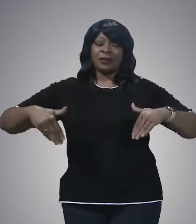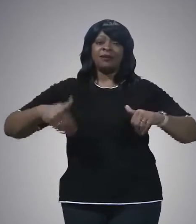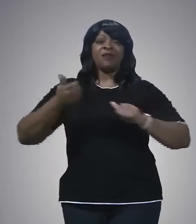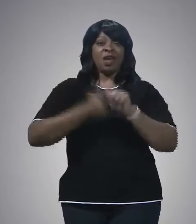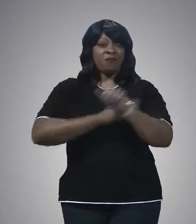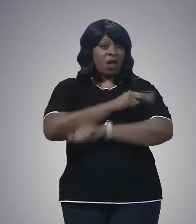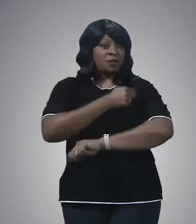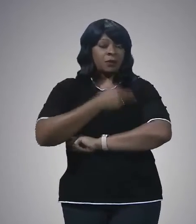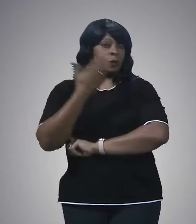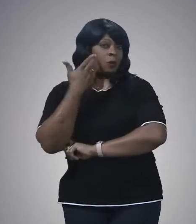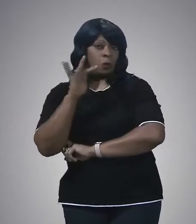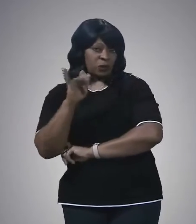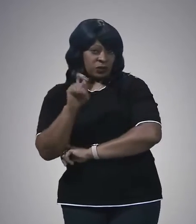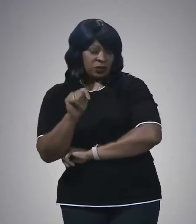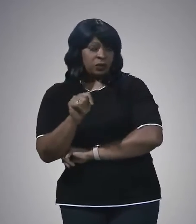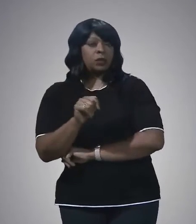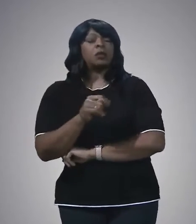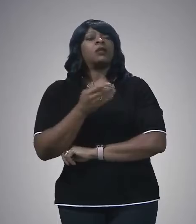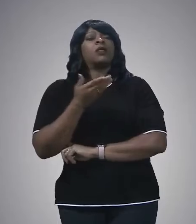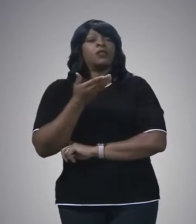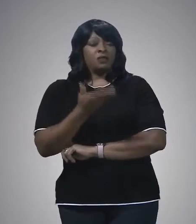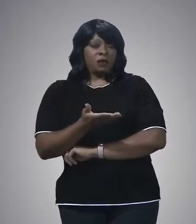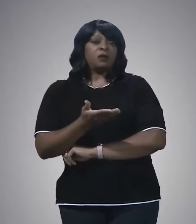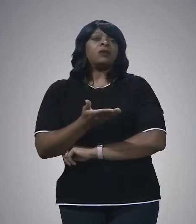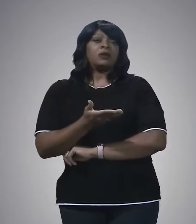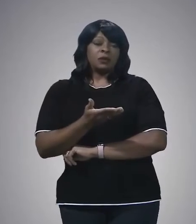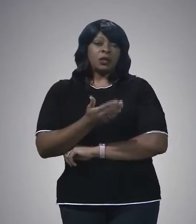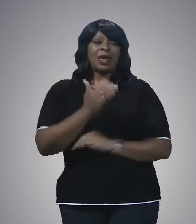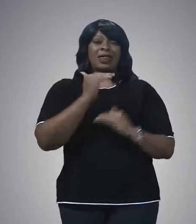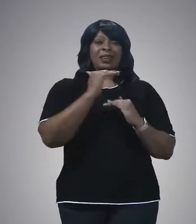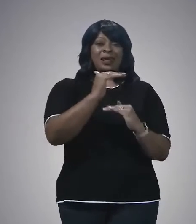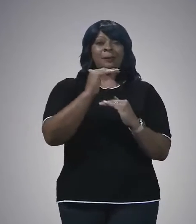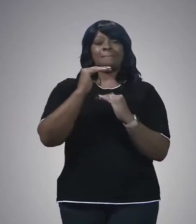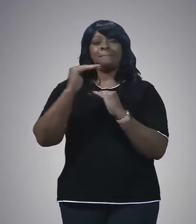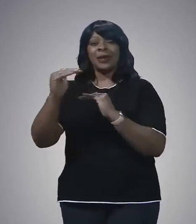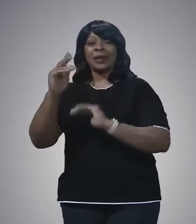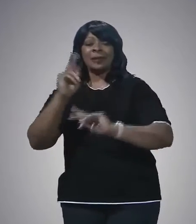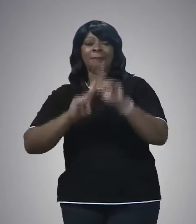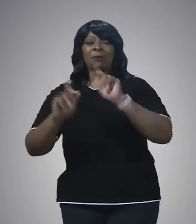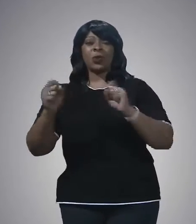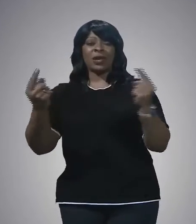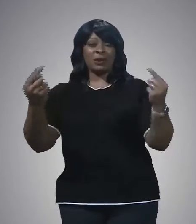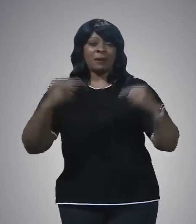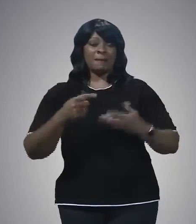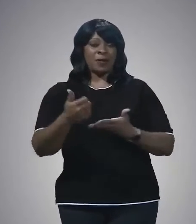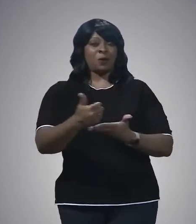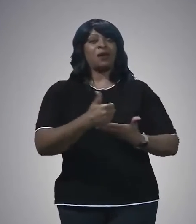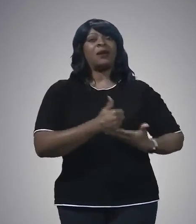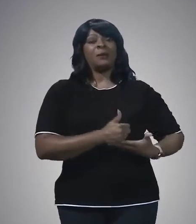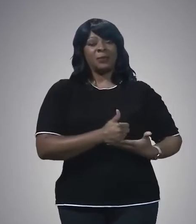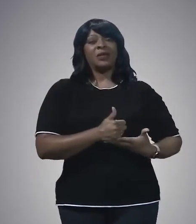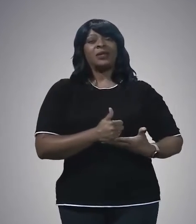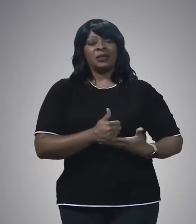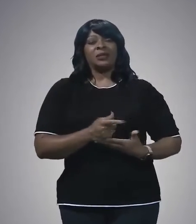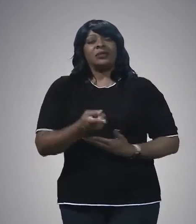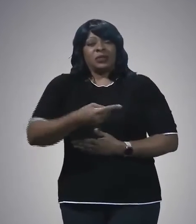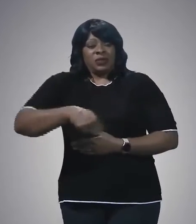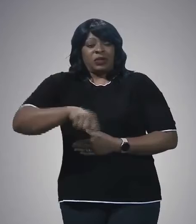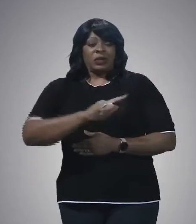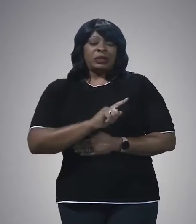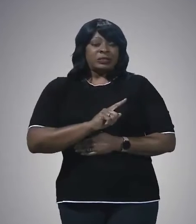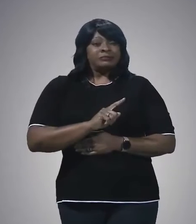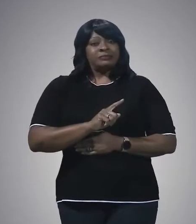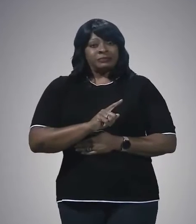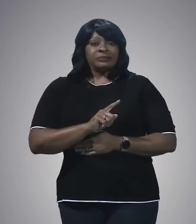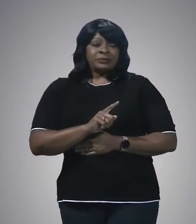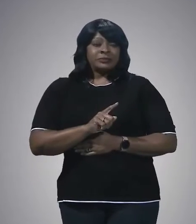but we do know that there are a limited number of individuals who can come and help, so they are putting in